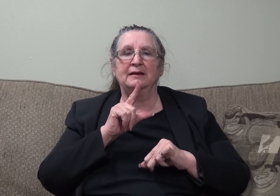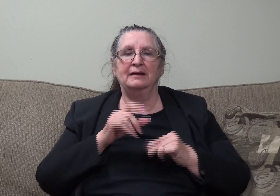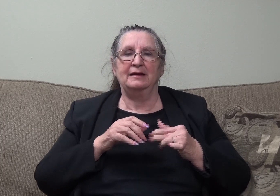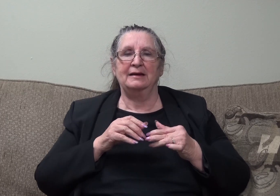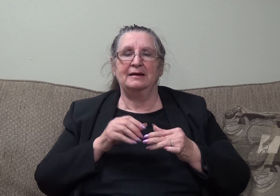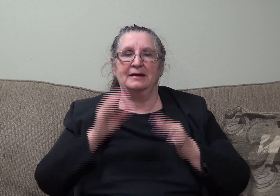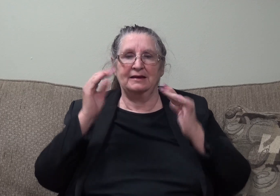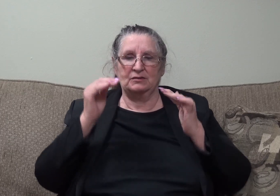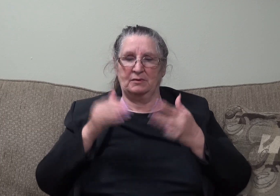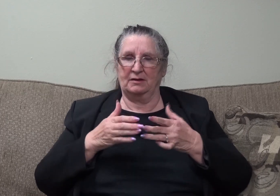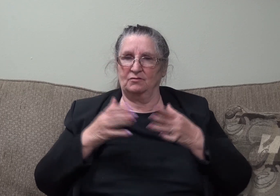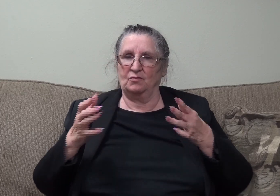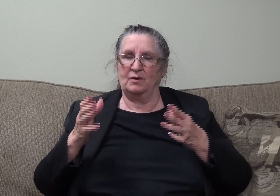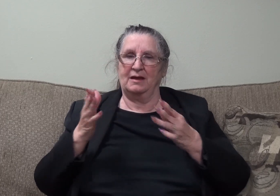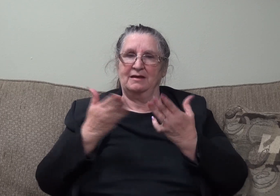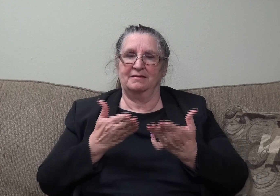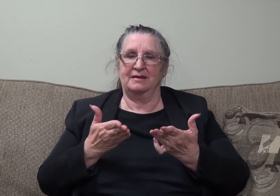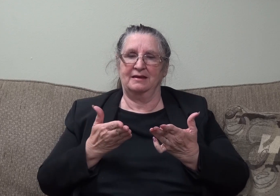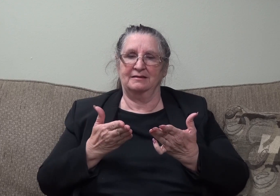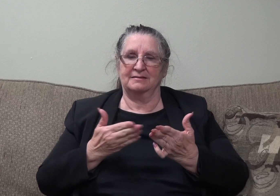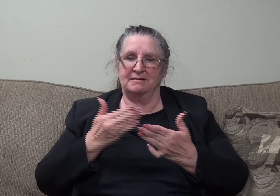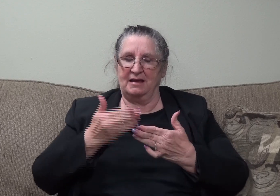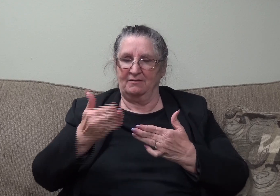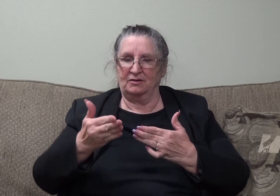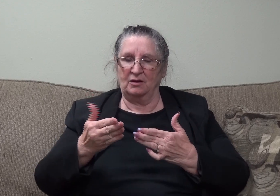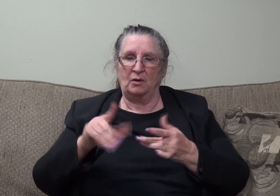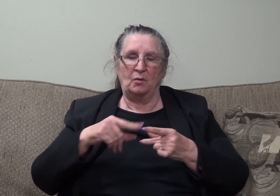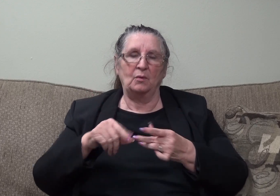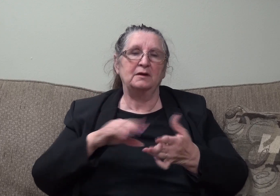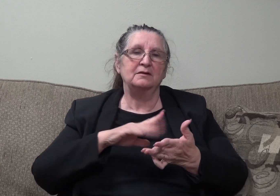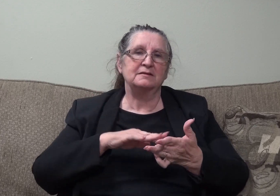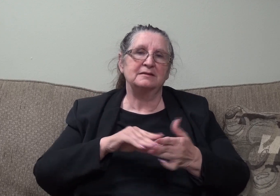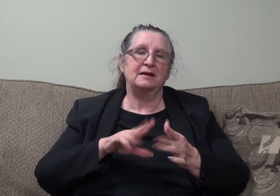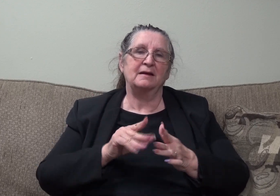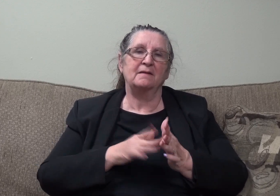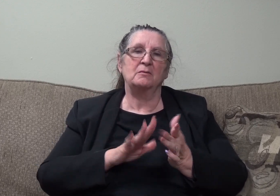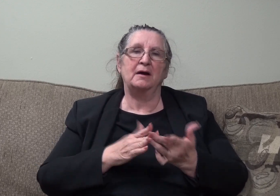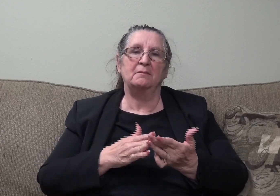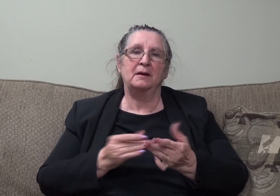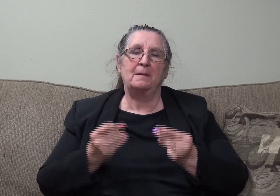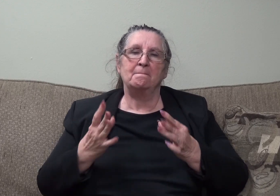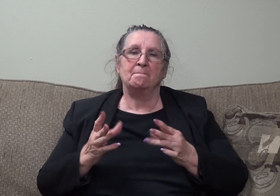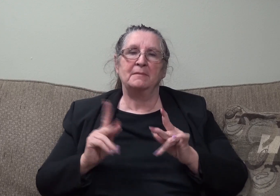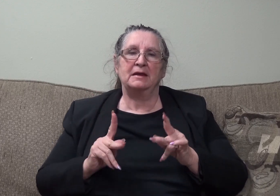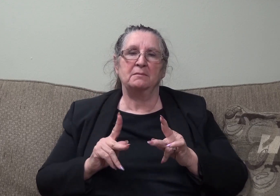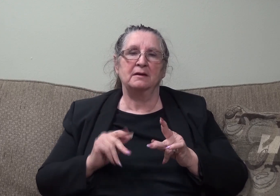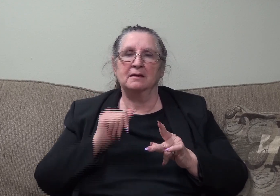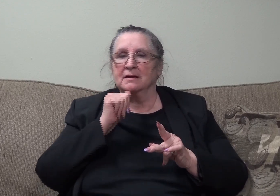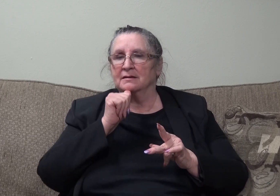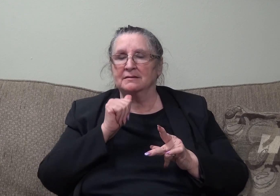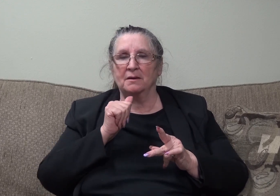coming after that as you study the Bible because so many people cannot even pass this